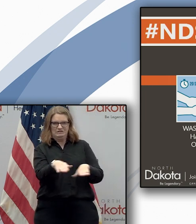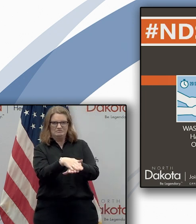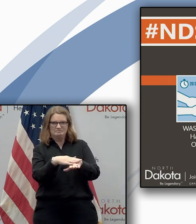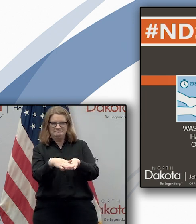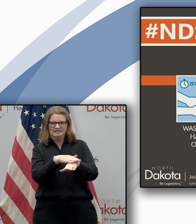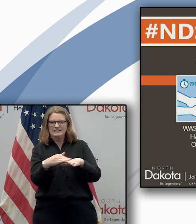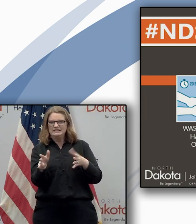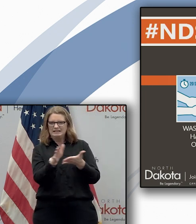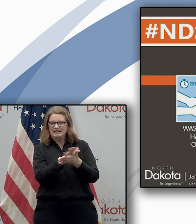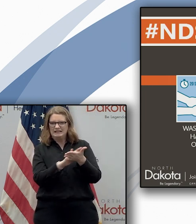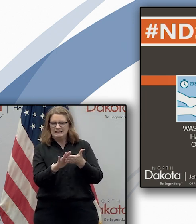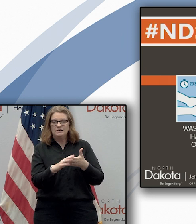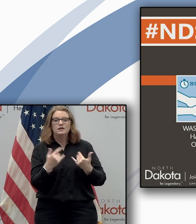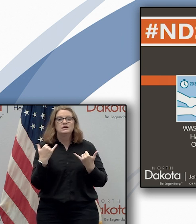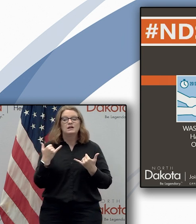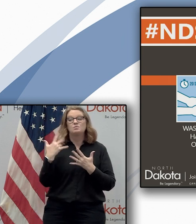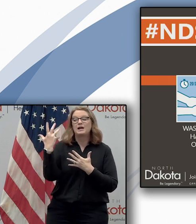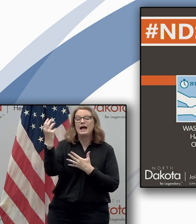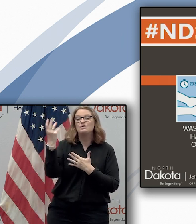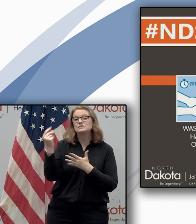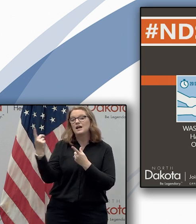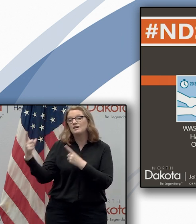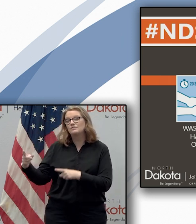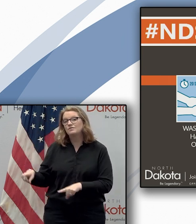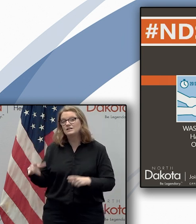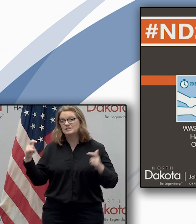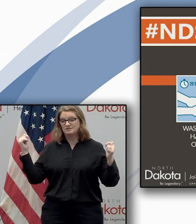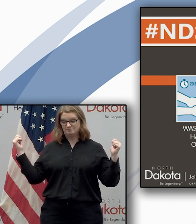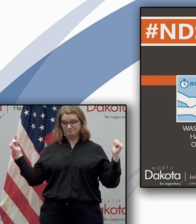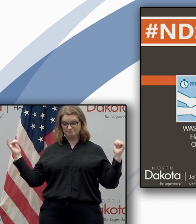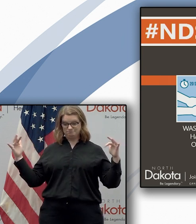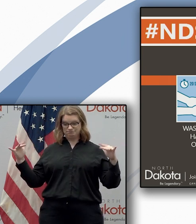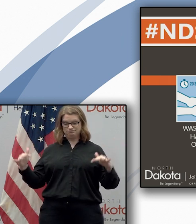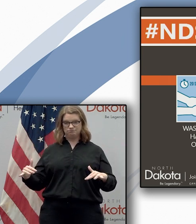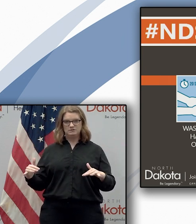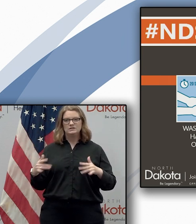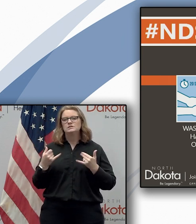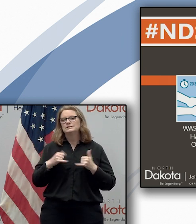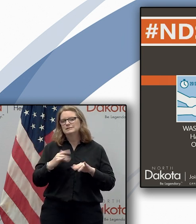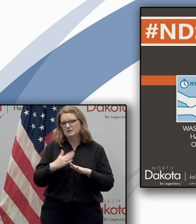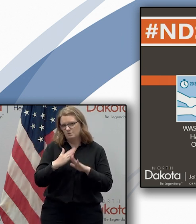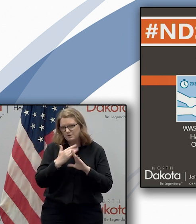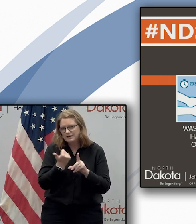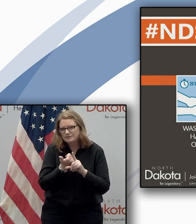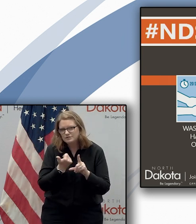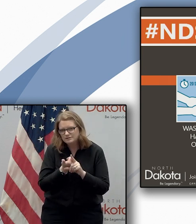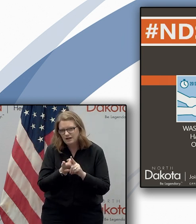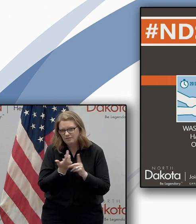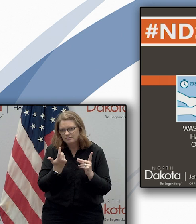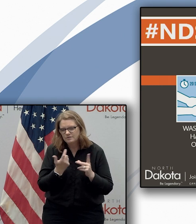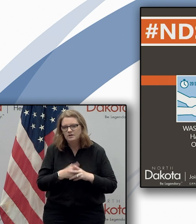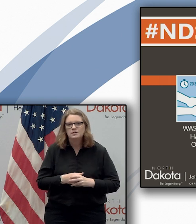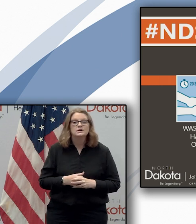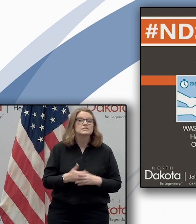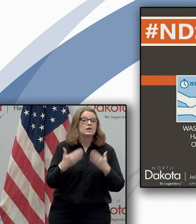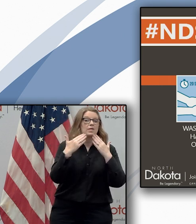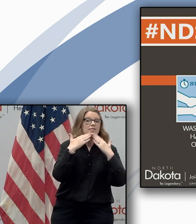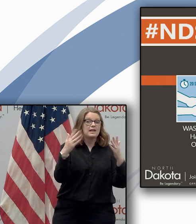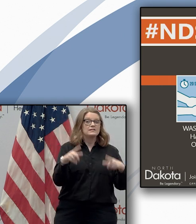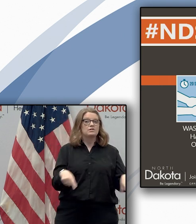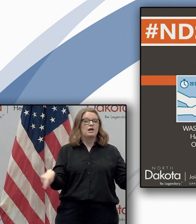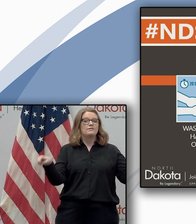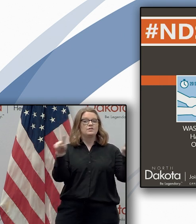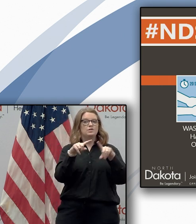to events outdoor events and large gatherings these are all ways that you can protect yourself and your loved ones so thanks for those of you that